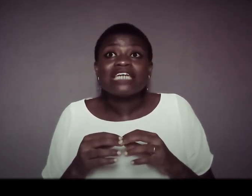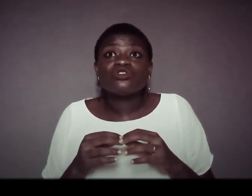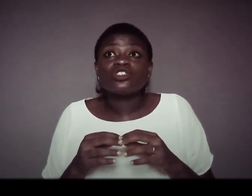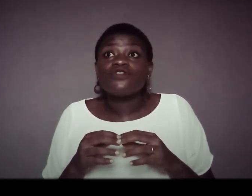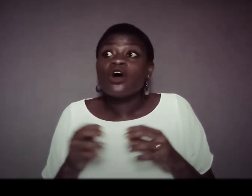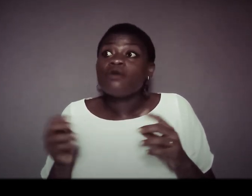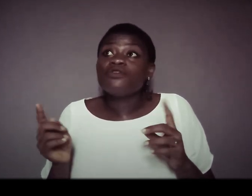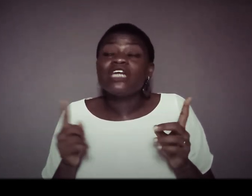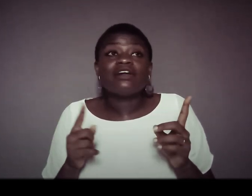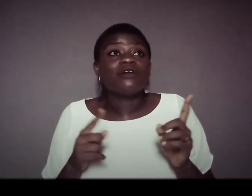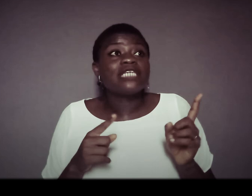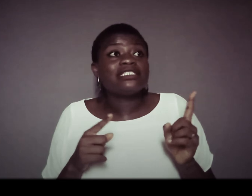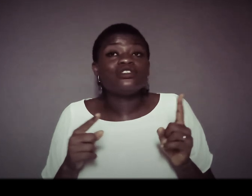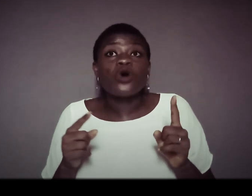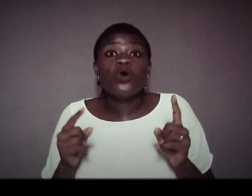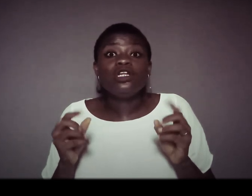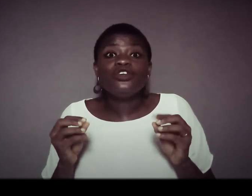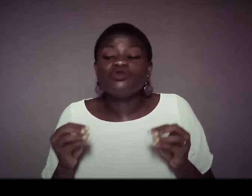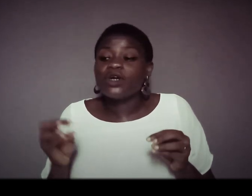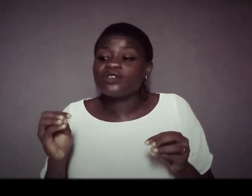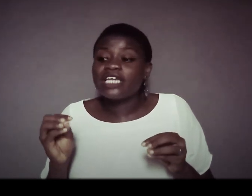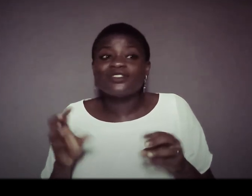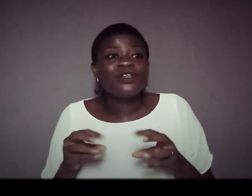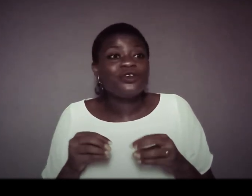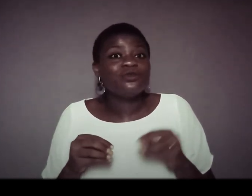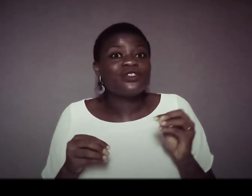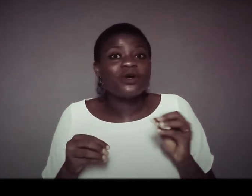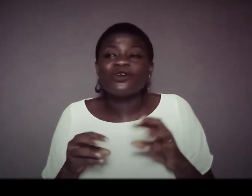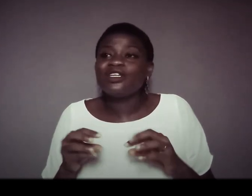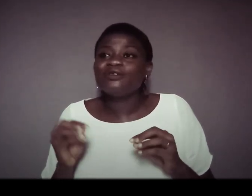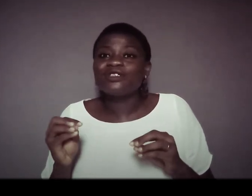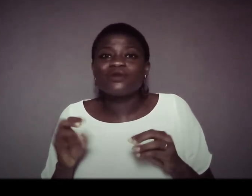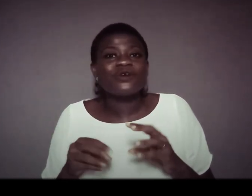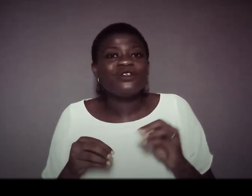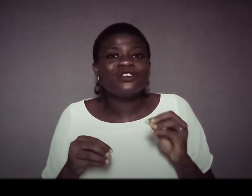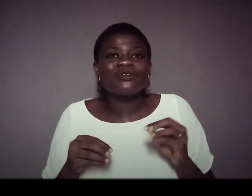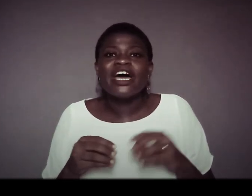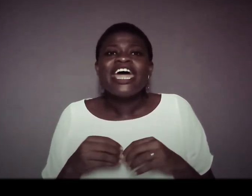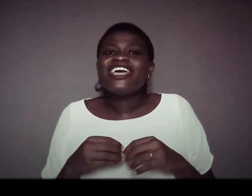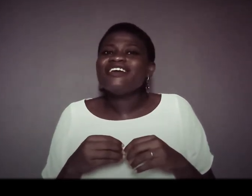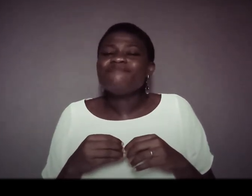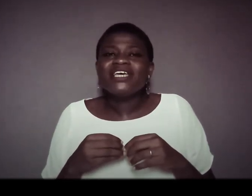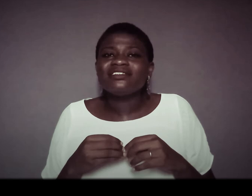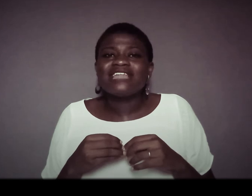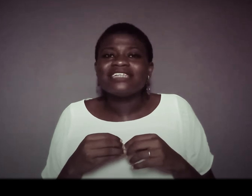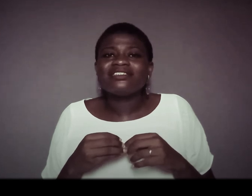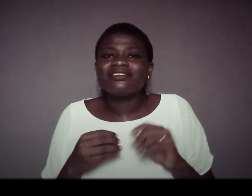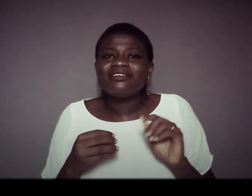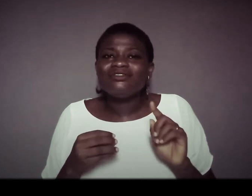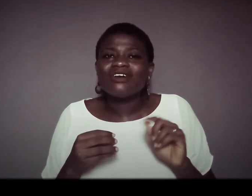stress of moving around getting so only you want to get this only you this one only you this one only you this one it means that you don't